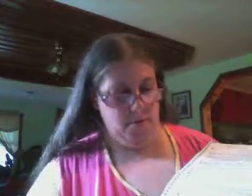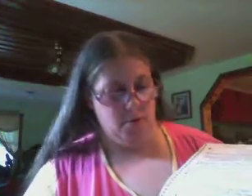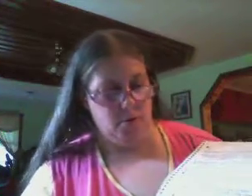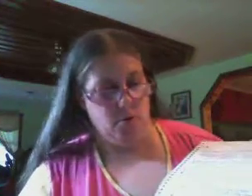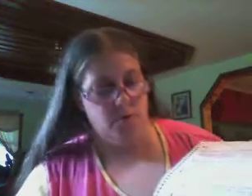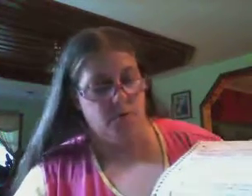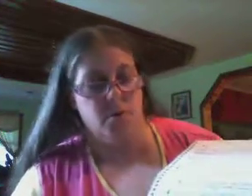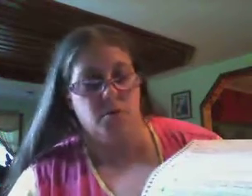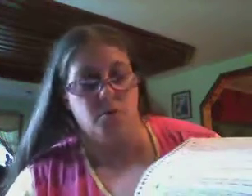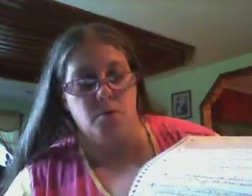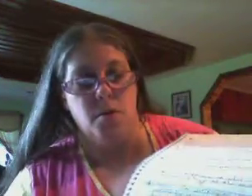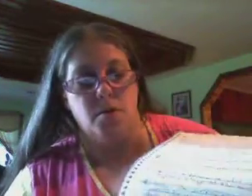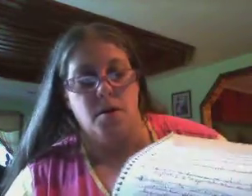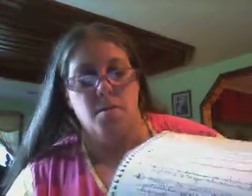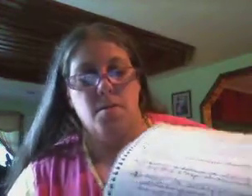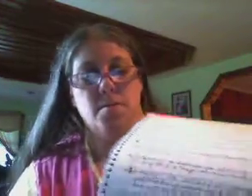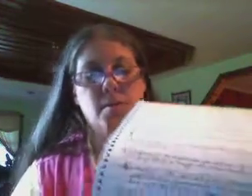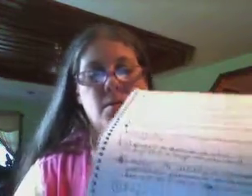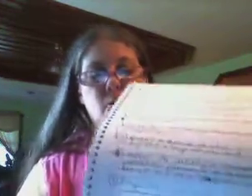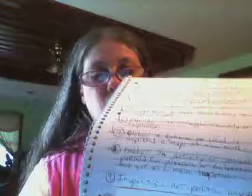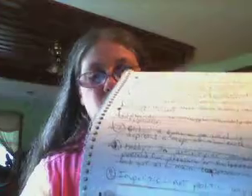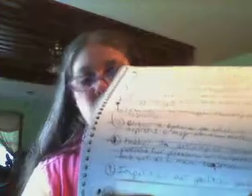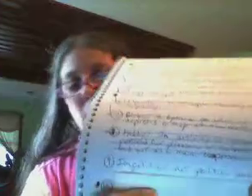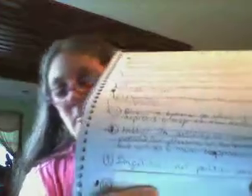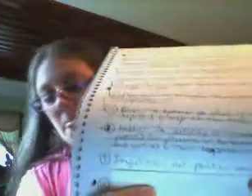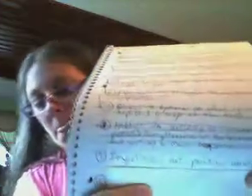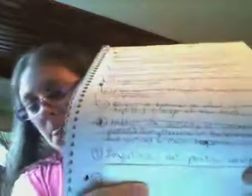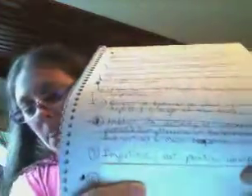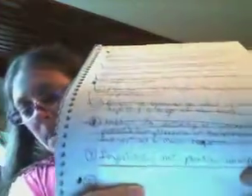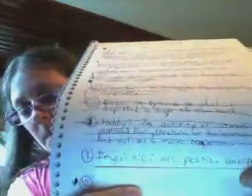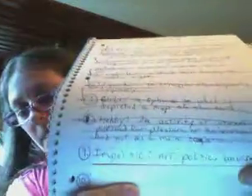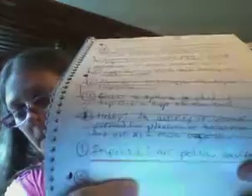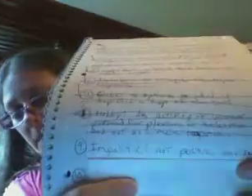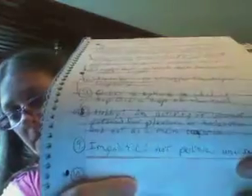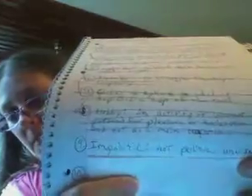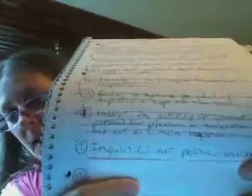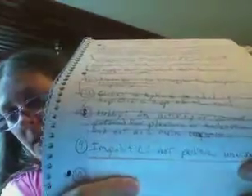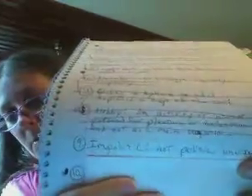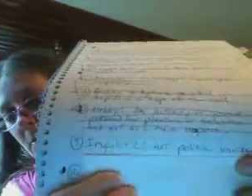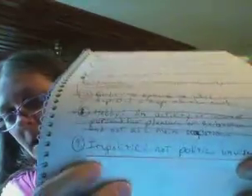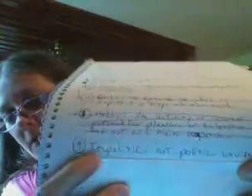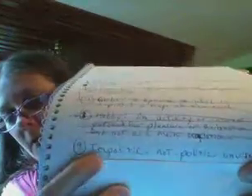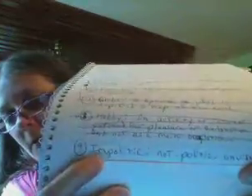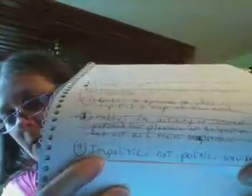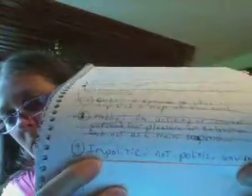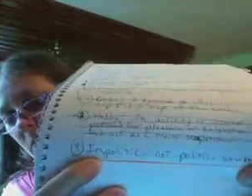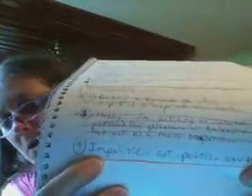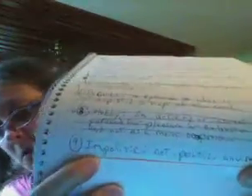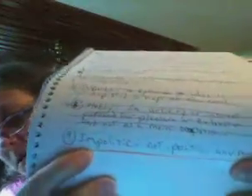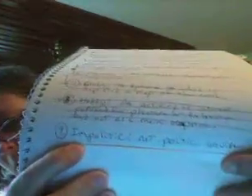That next one is for next week. Now, let me see if I can hold it up. See that number 9 right there, that word?